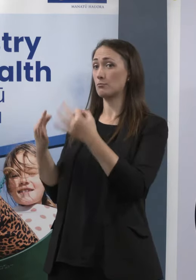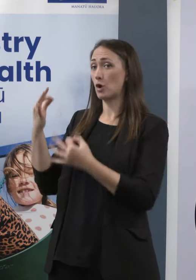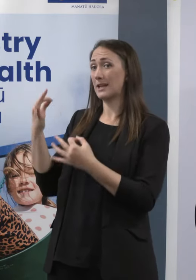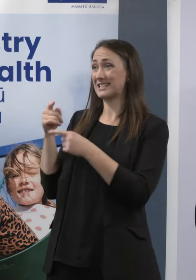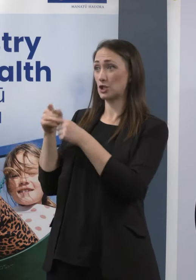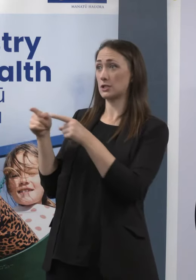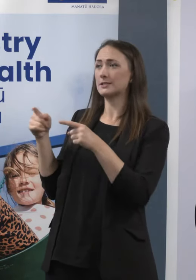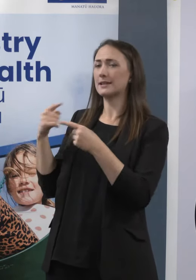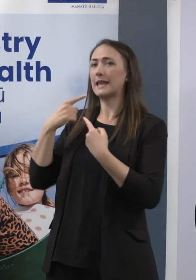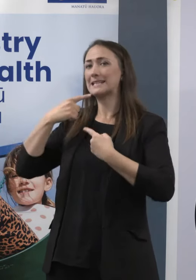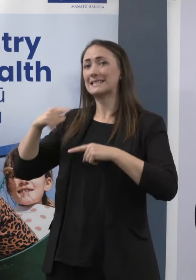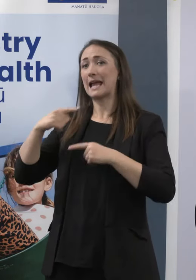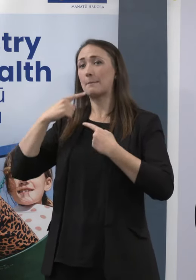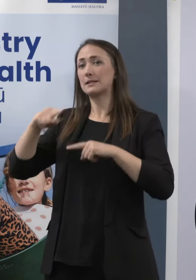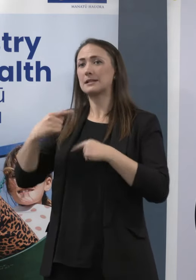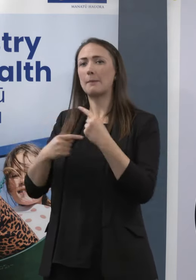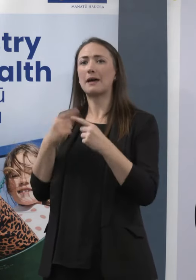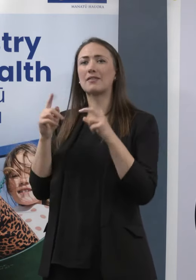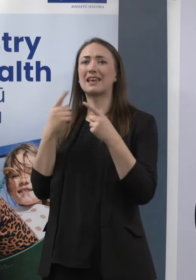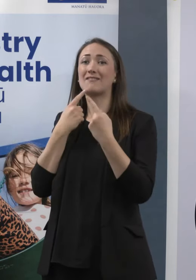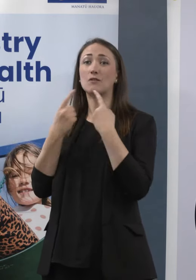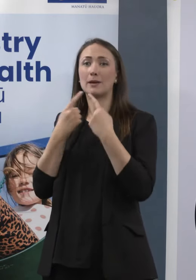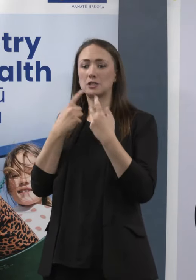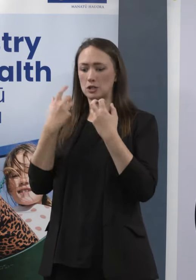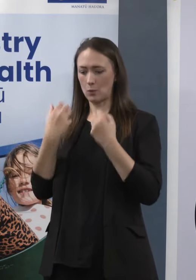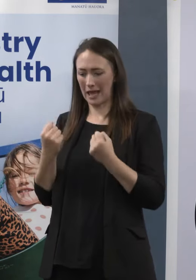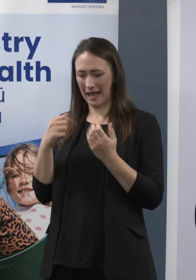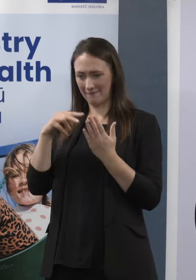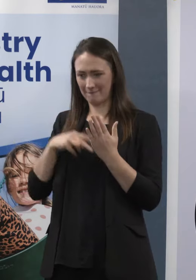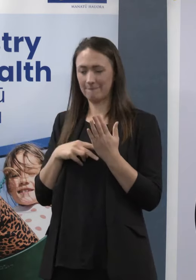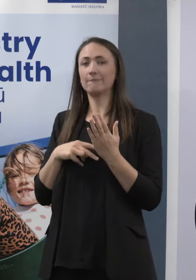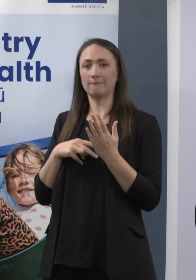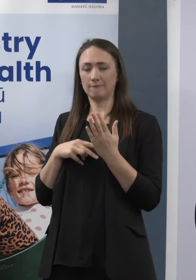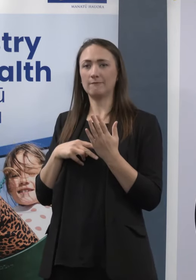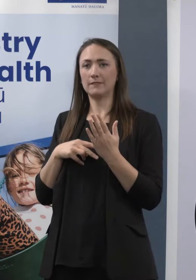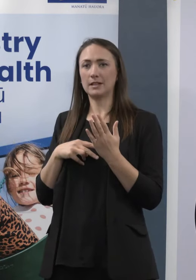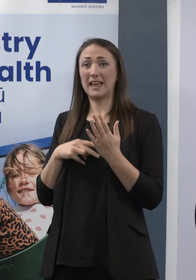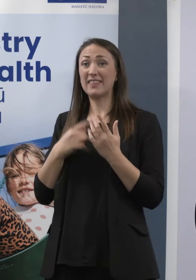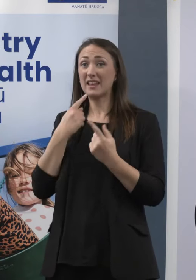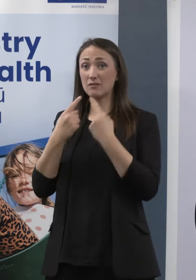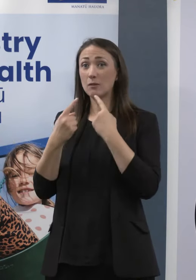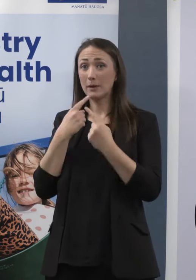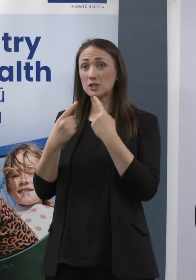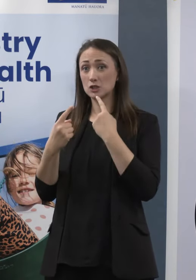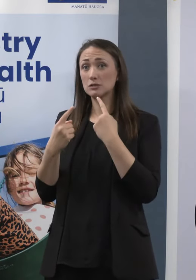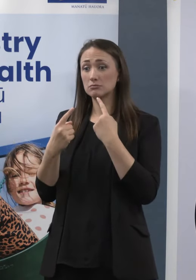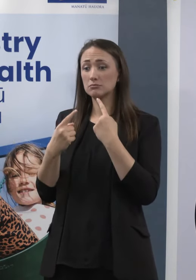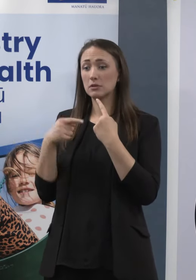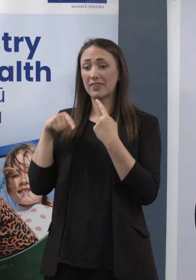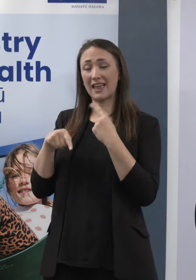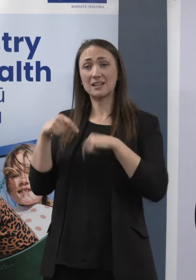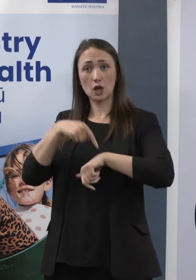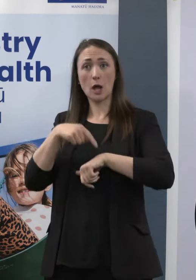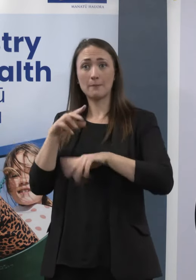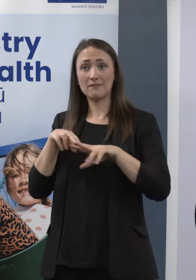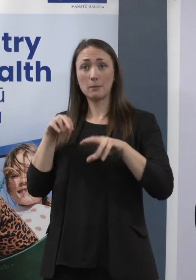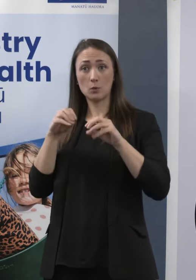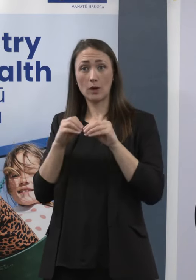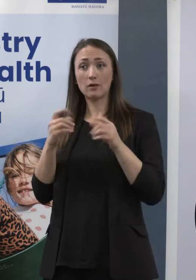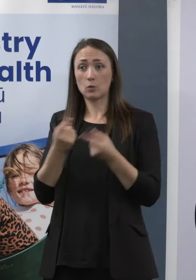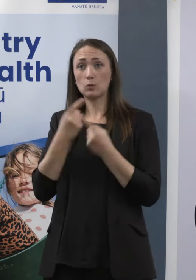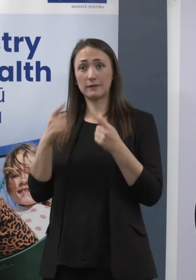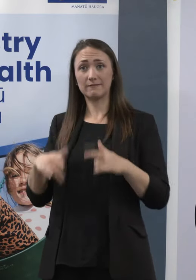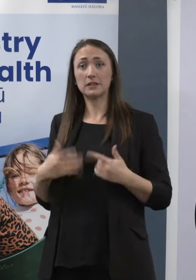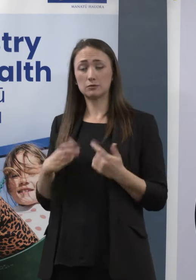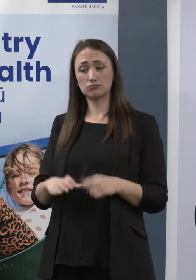we had at the time. And the information that we had was that we still were confident at that point that we had capacity up to